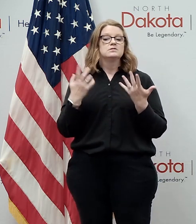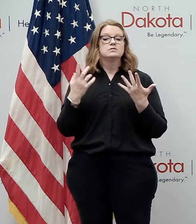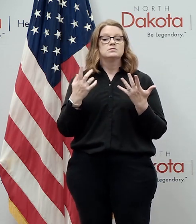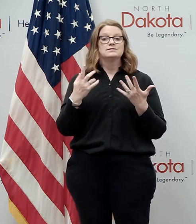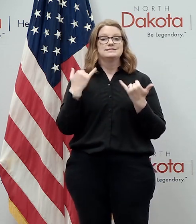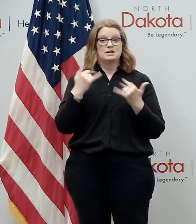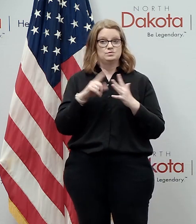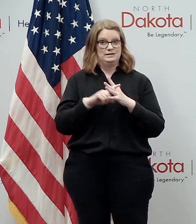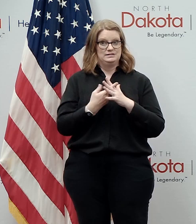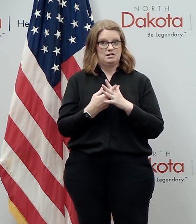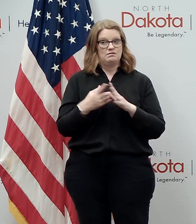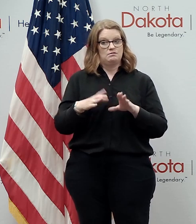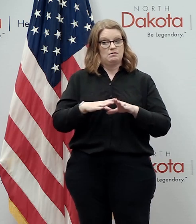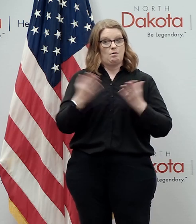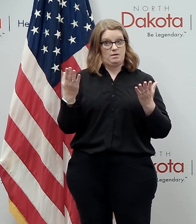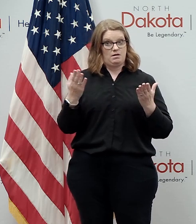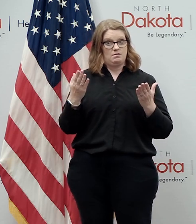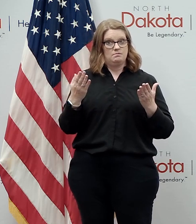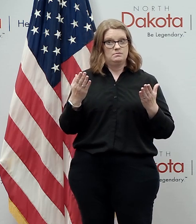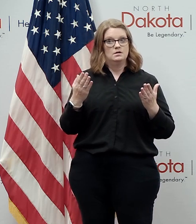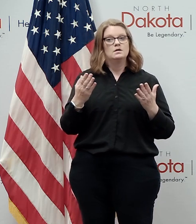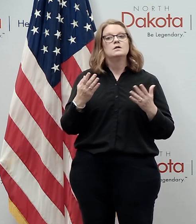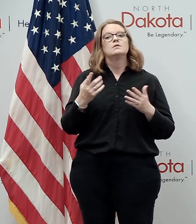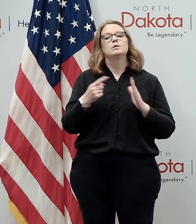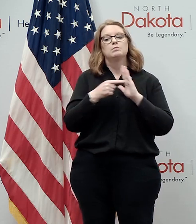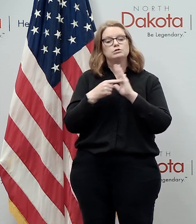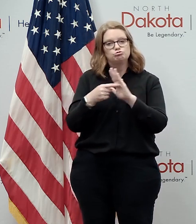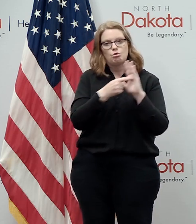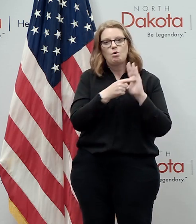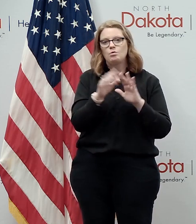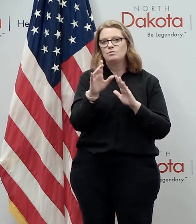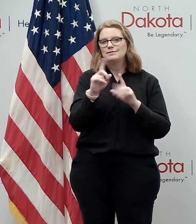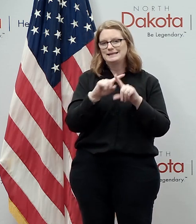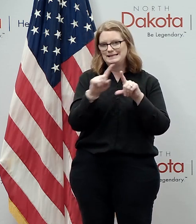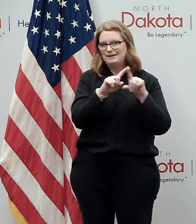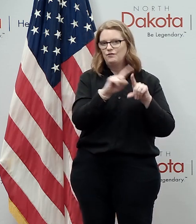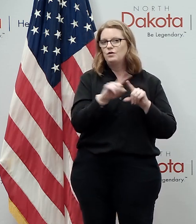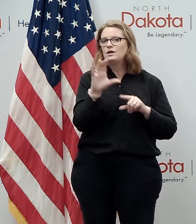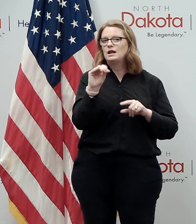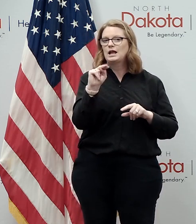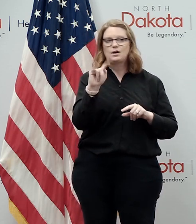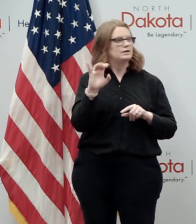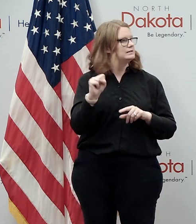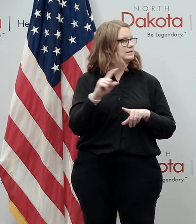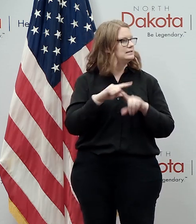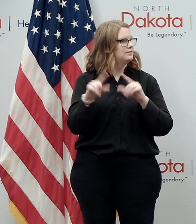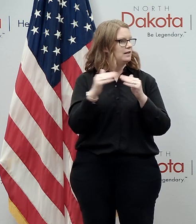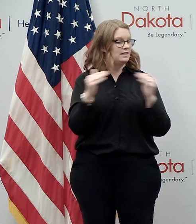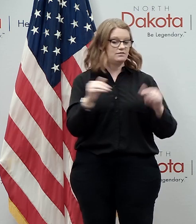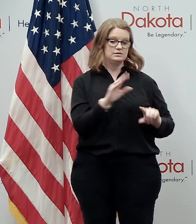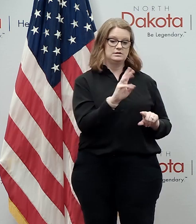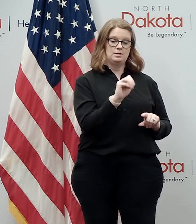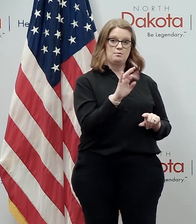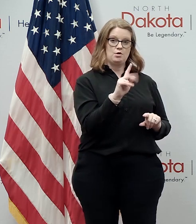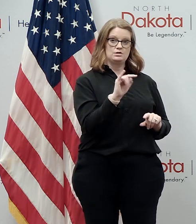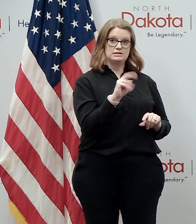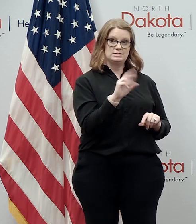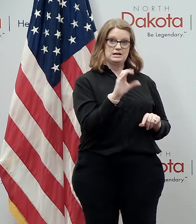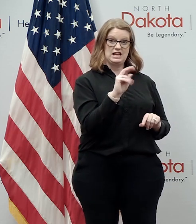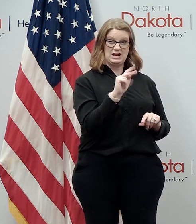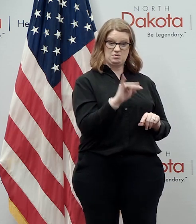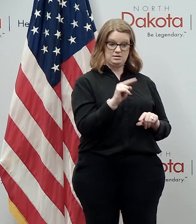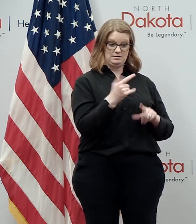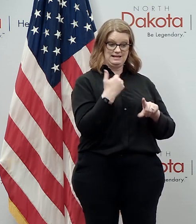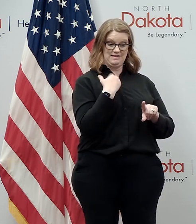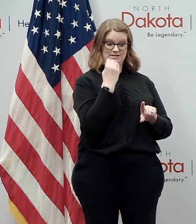that will publish for long-term care visitation where different counties will have different levels morton county having zero uh they're in a great